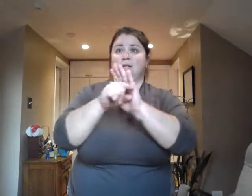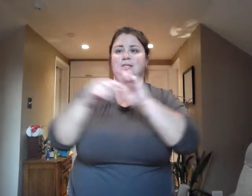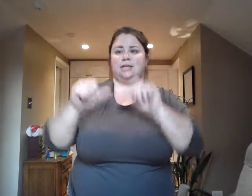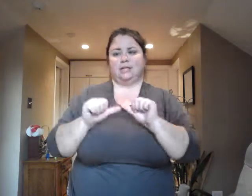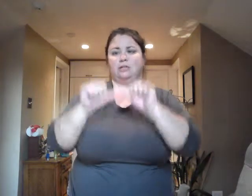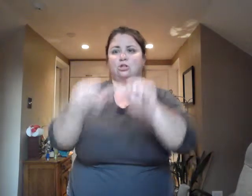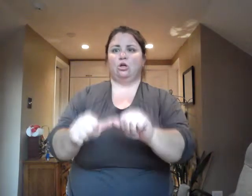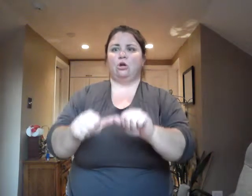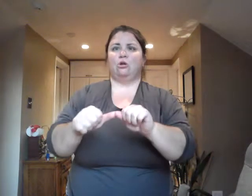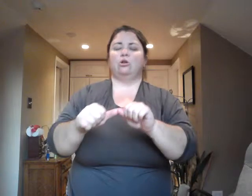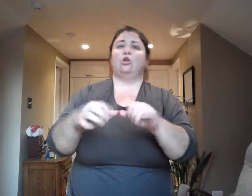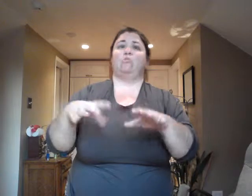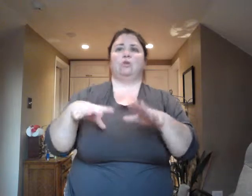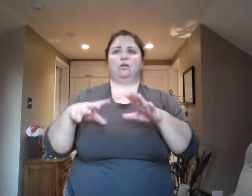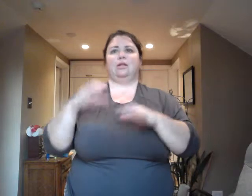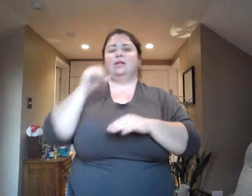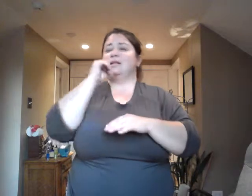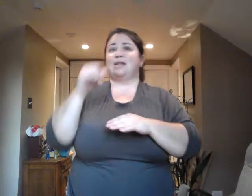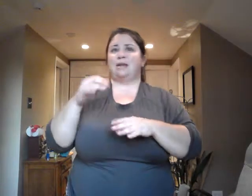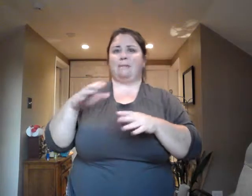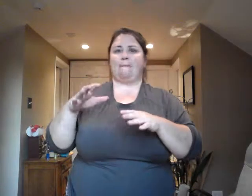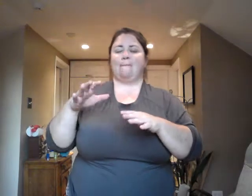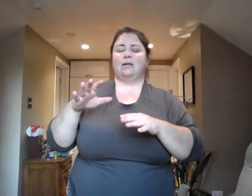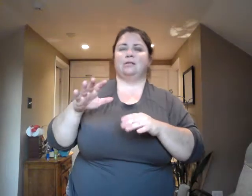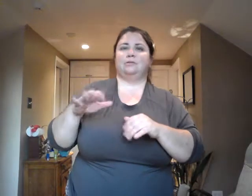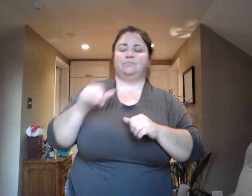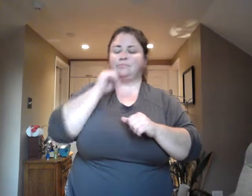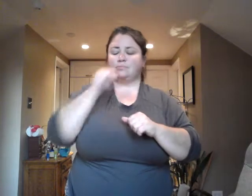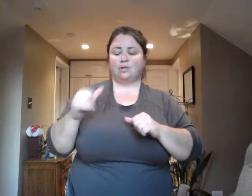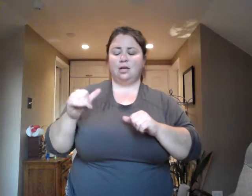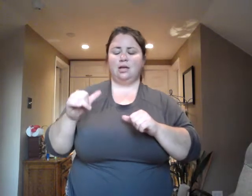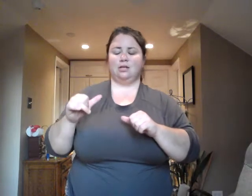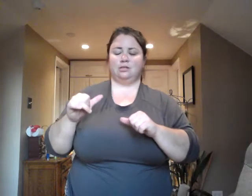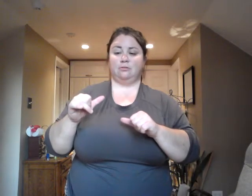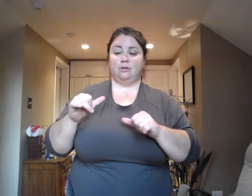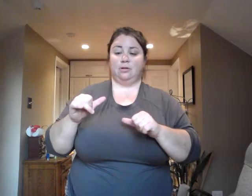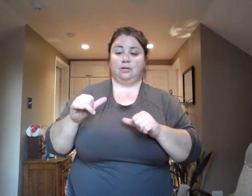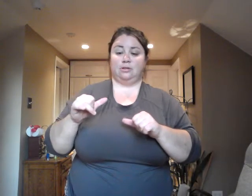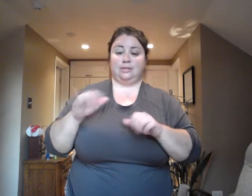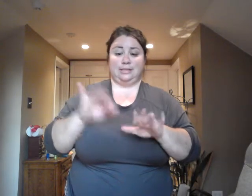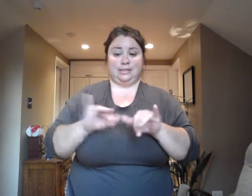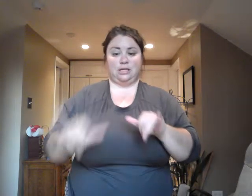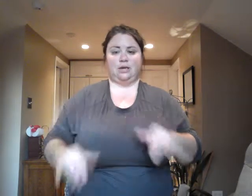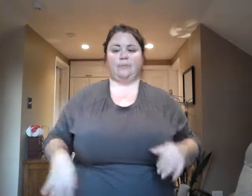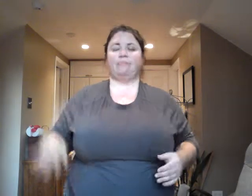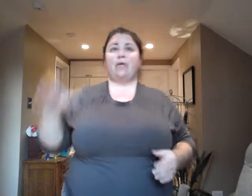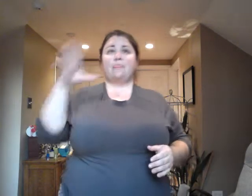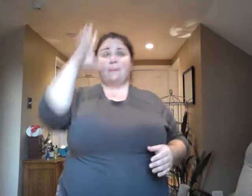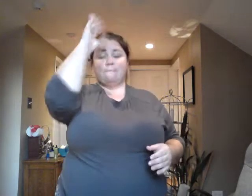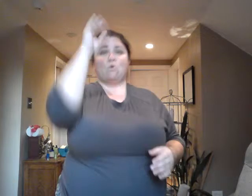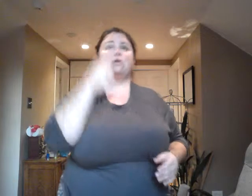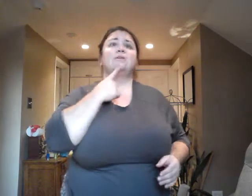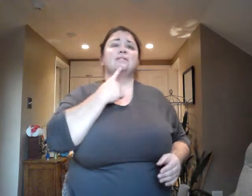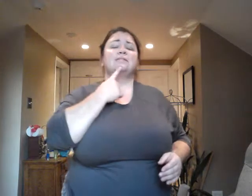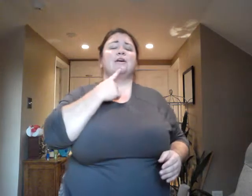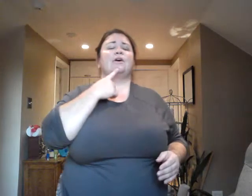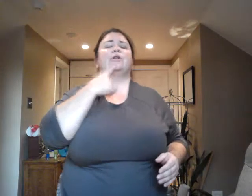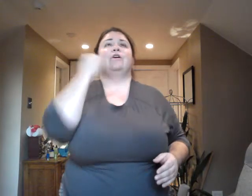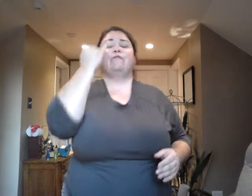expect, replied the young man, I only have an IQ of 98. The dean took out the file and explained to the young